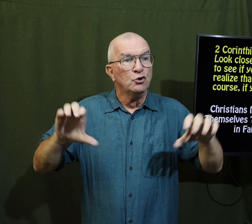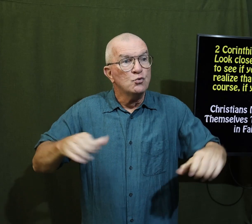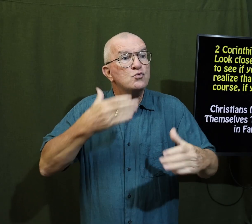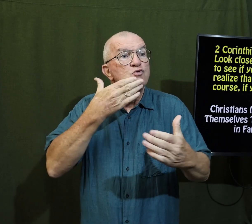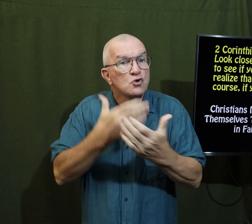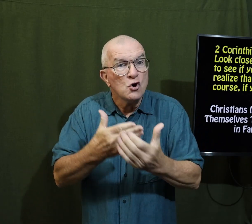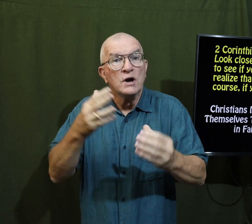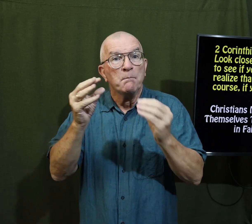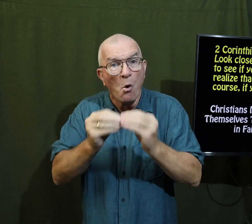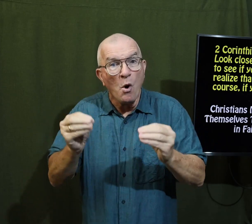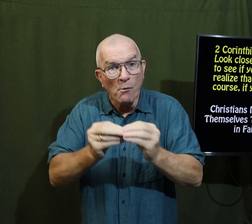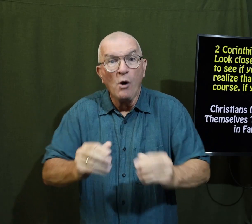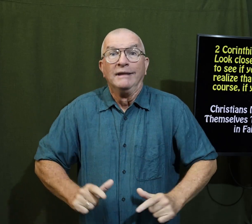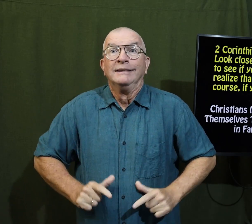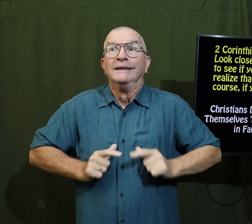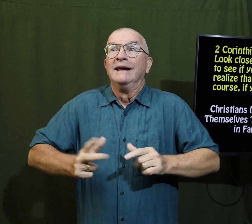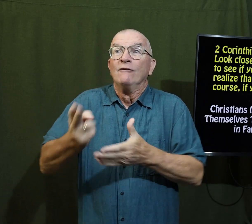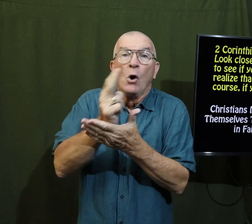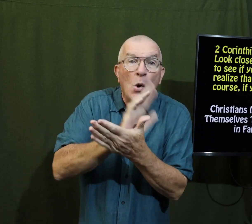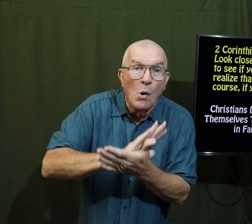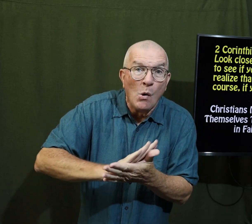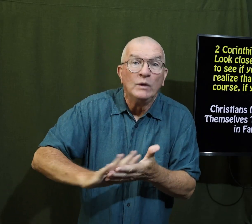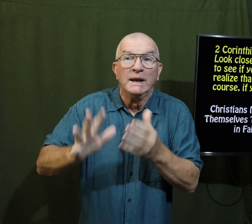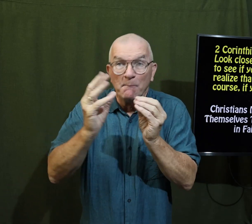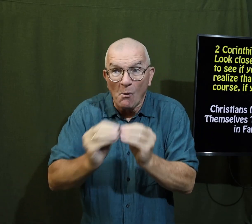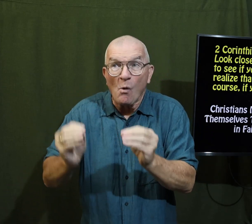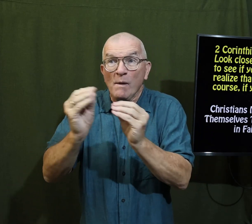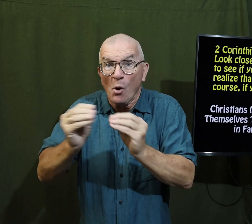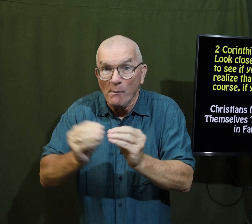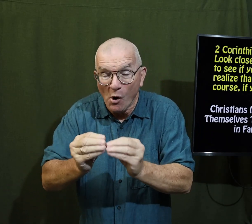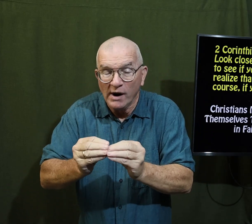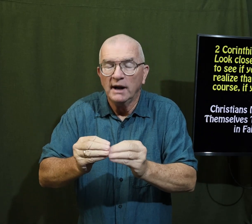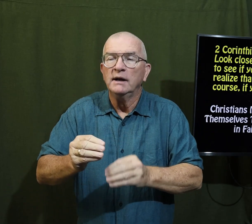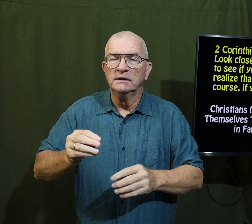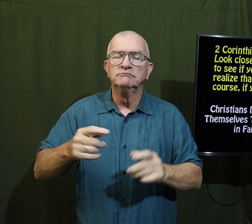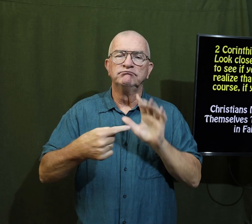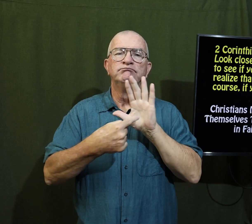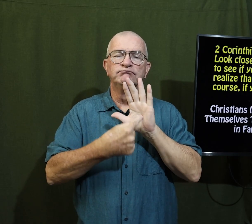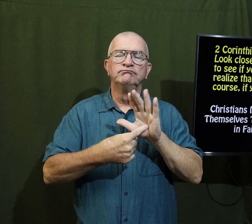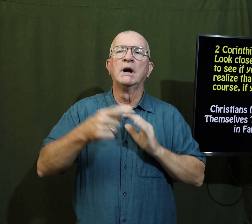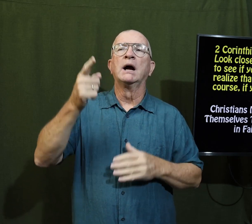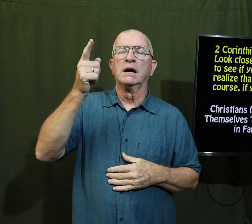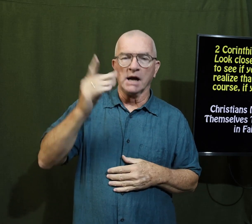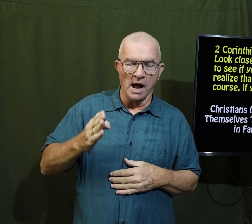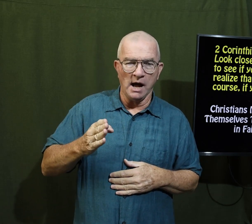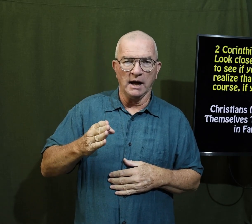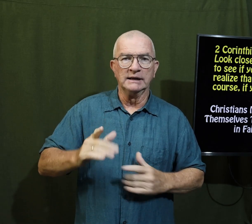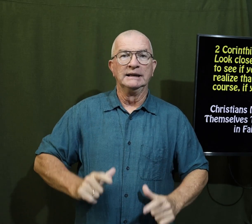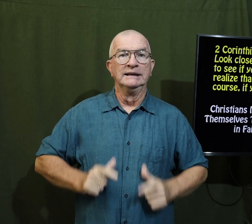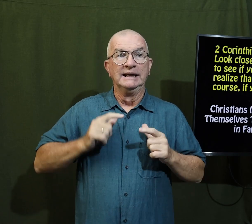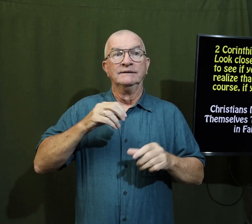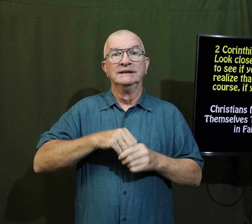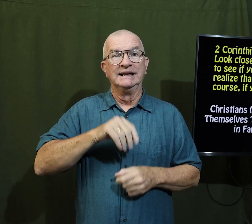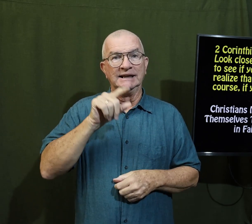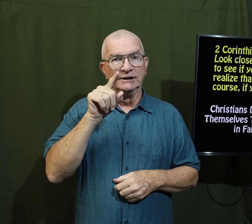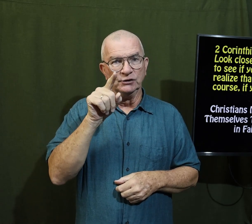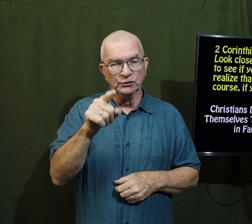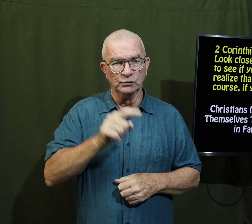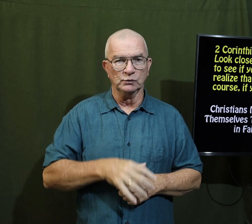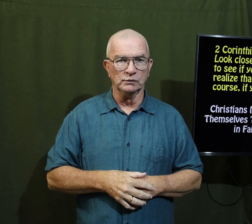to do good more and more living holy more and more it's proof God is living in you